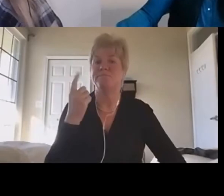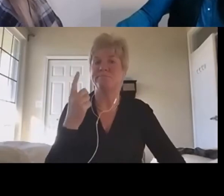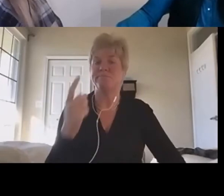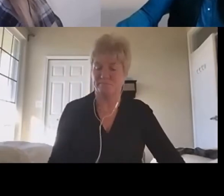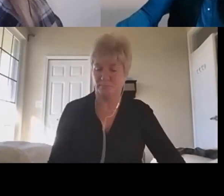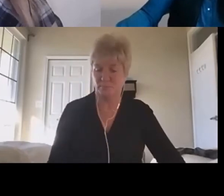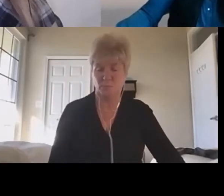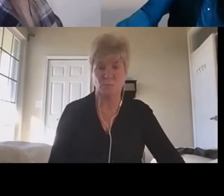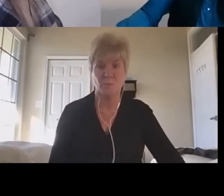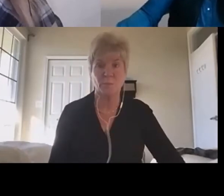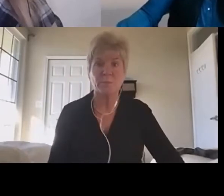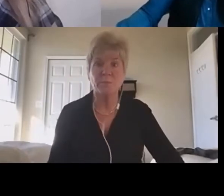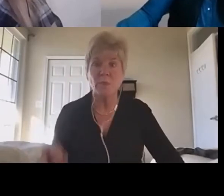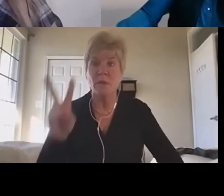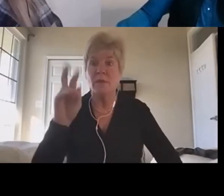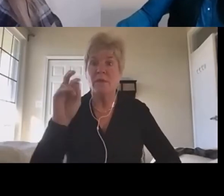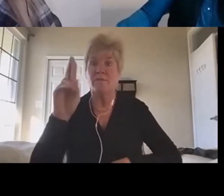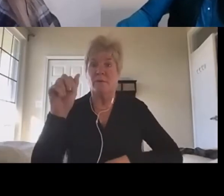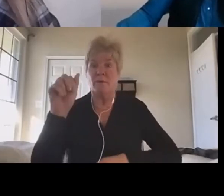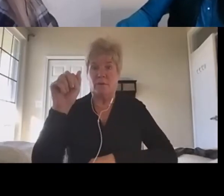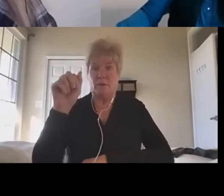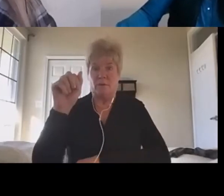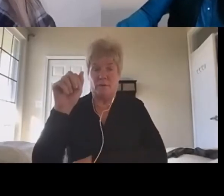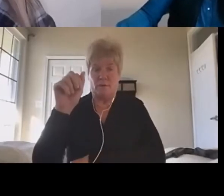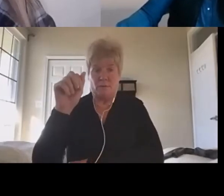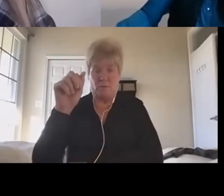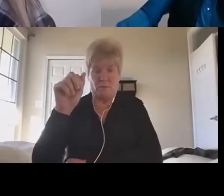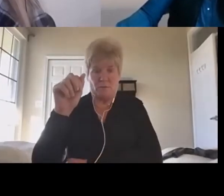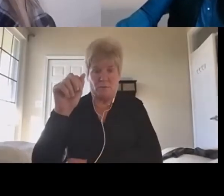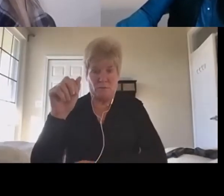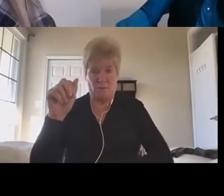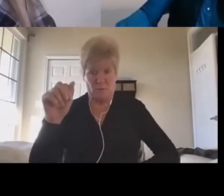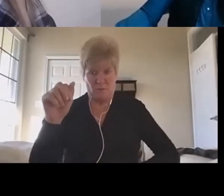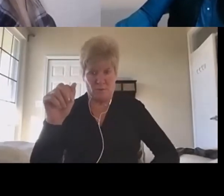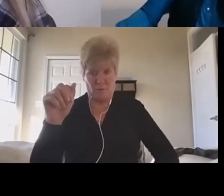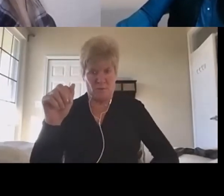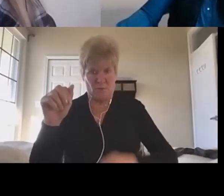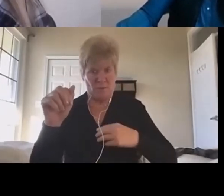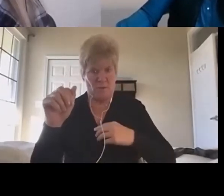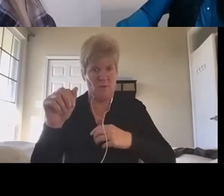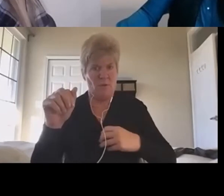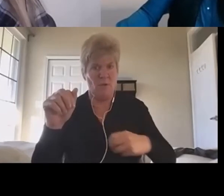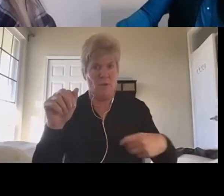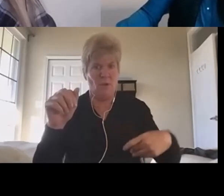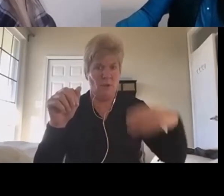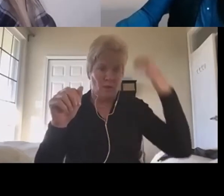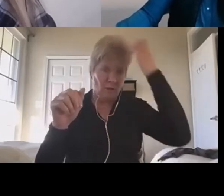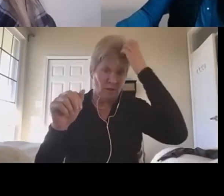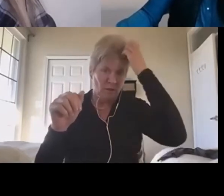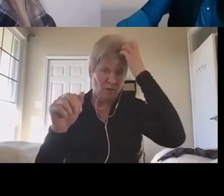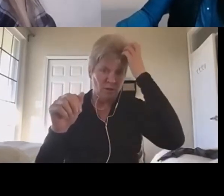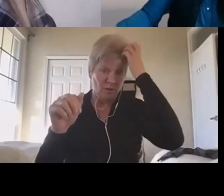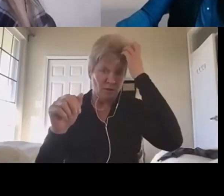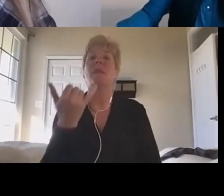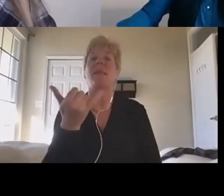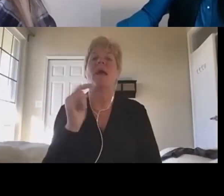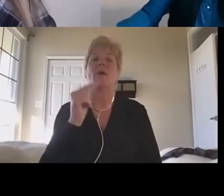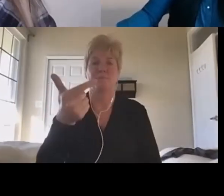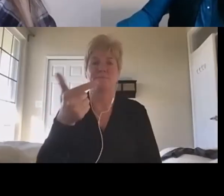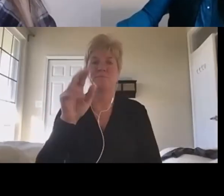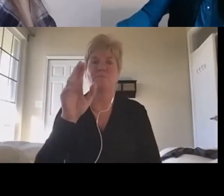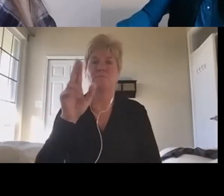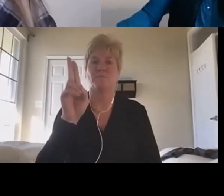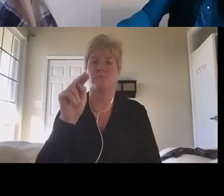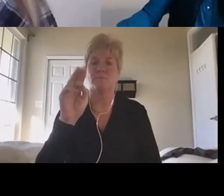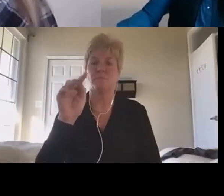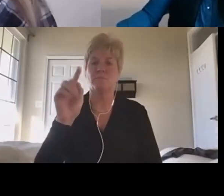I'm just seeing, Lushnish, would you like to talk, ask, make your comment? Hi,